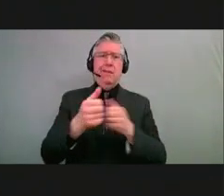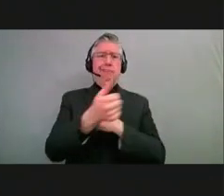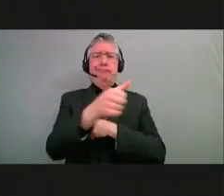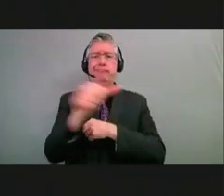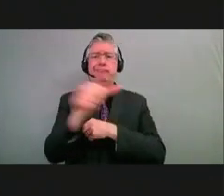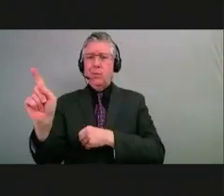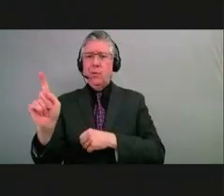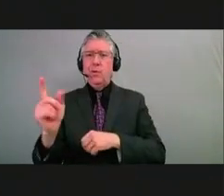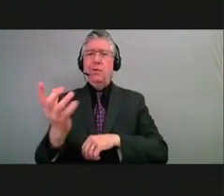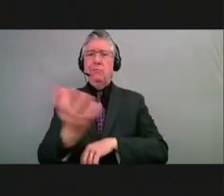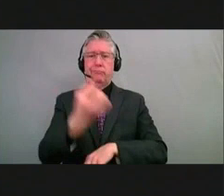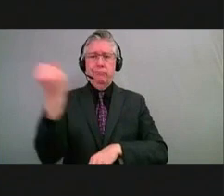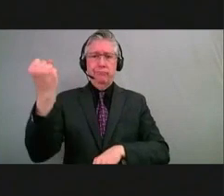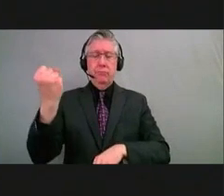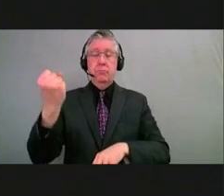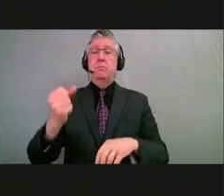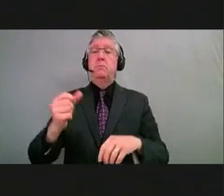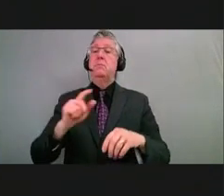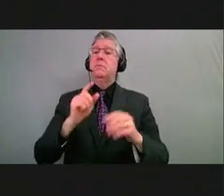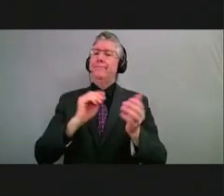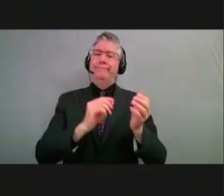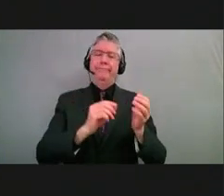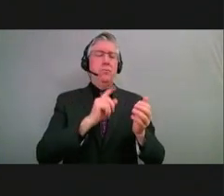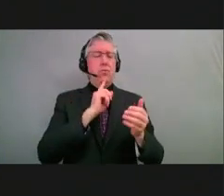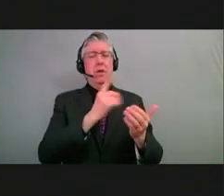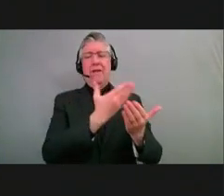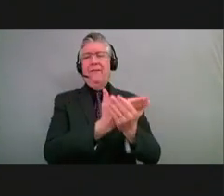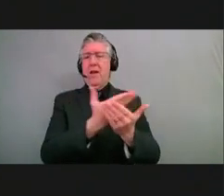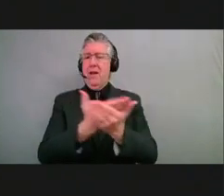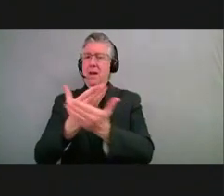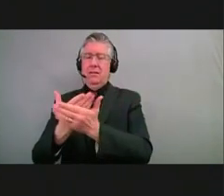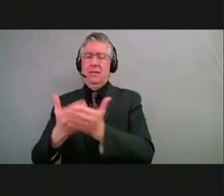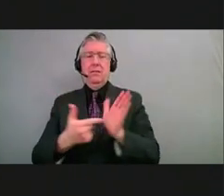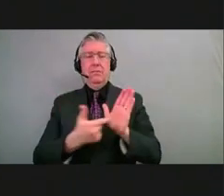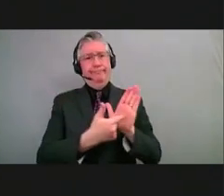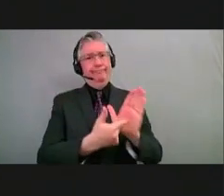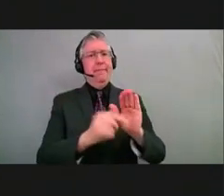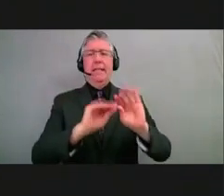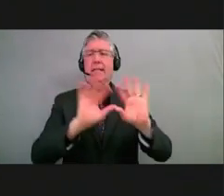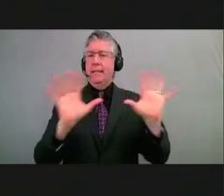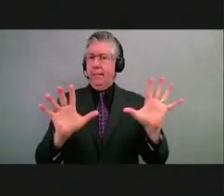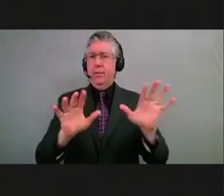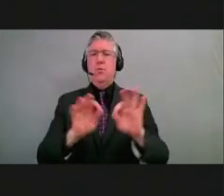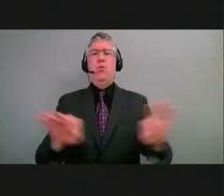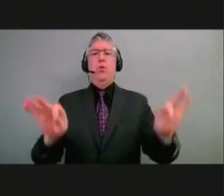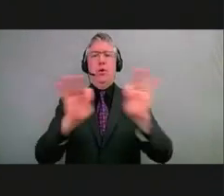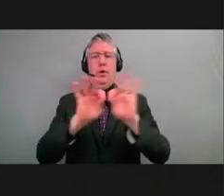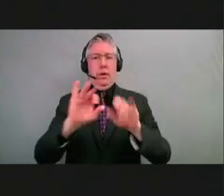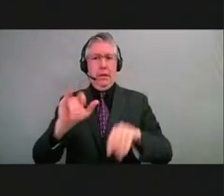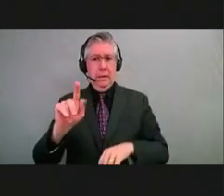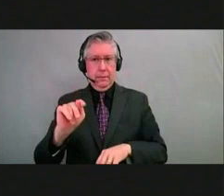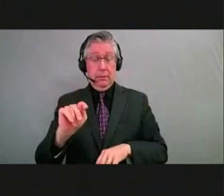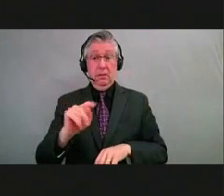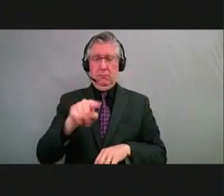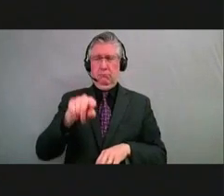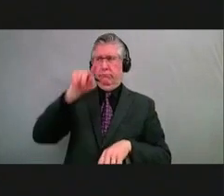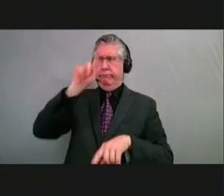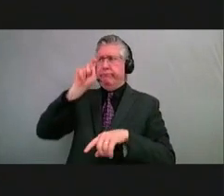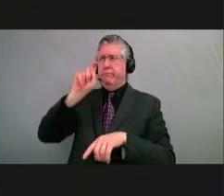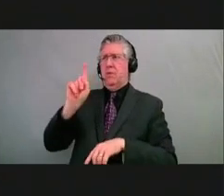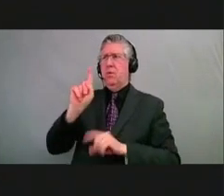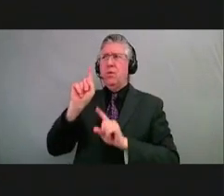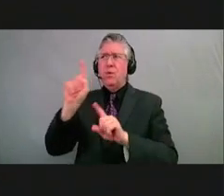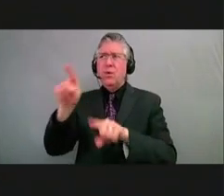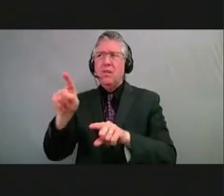sure that you're up to date. If you any questions about where you can go to get your next dose of the vaccine,